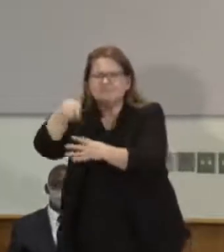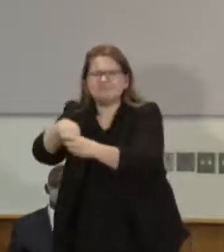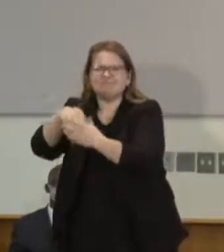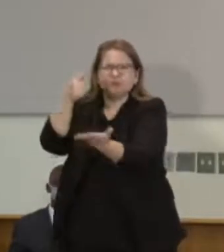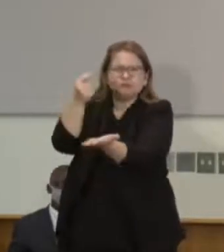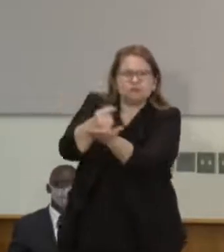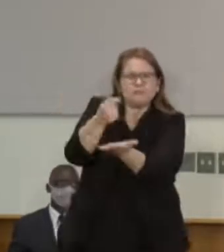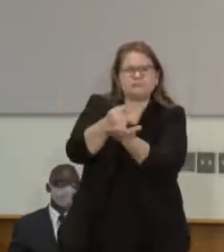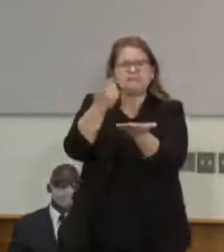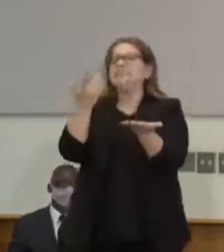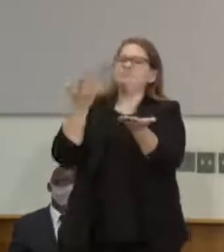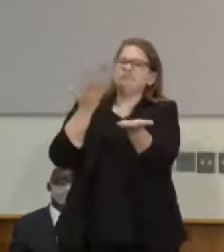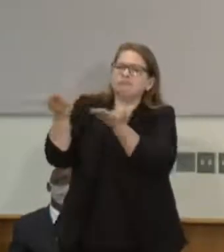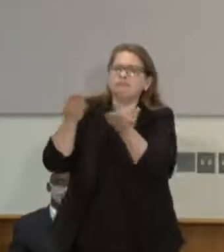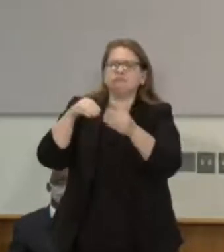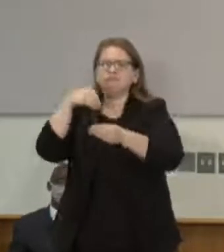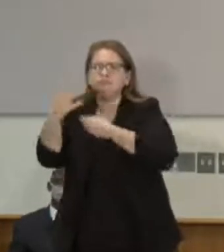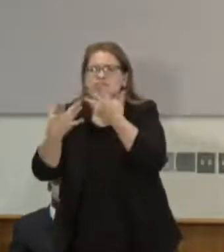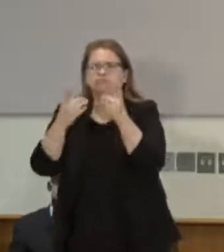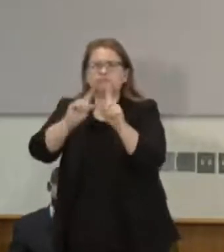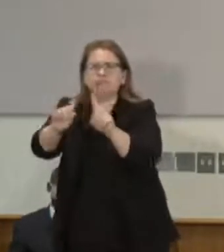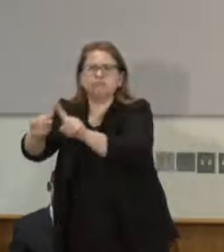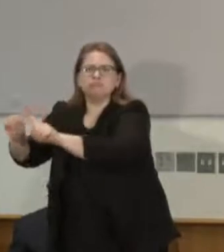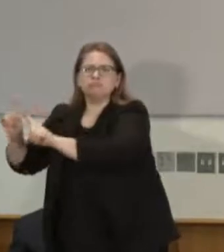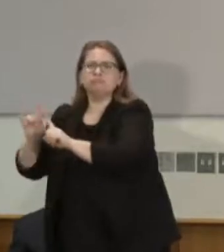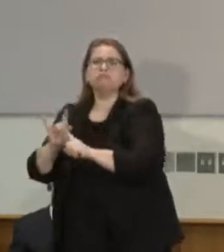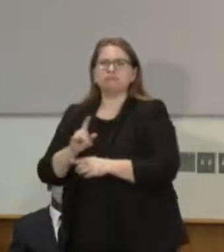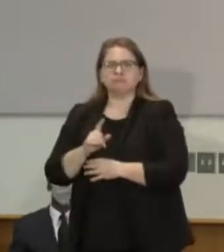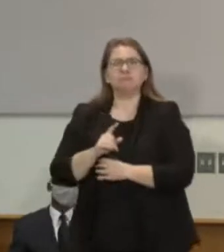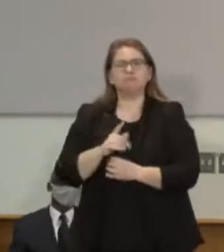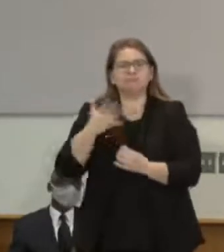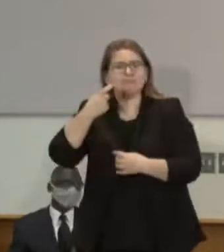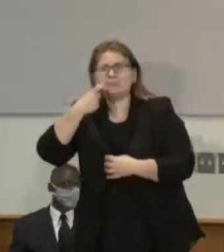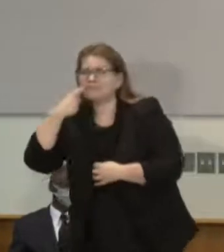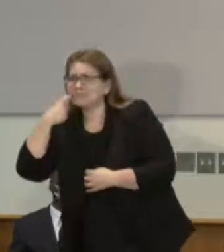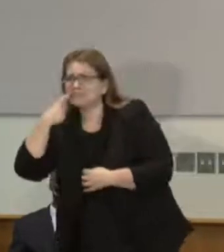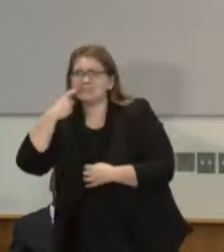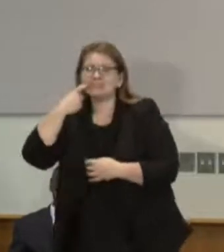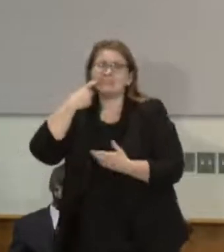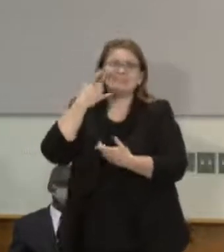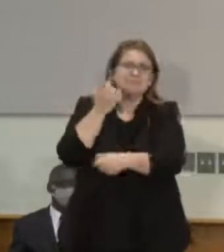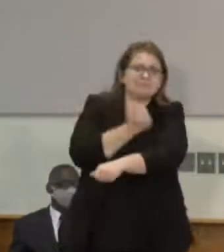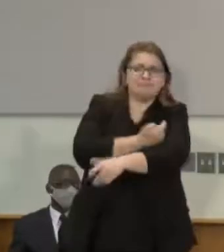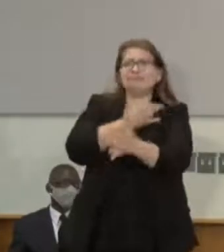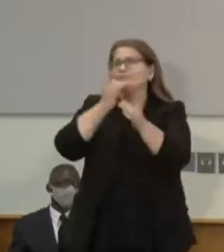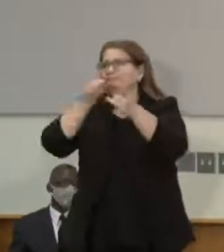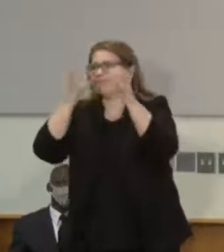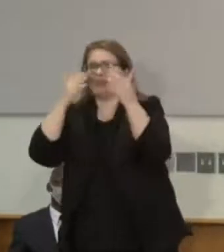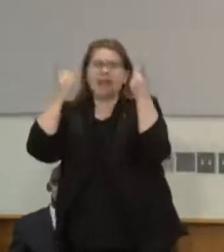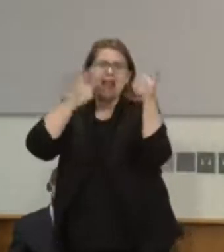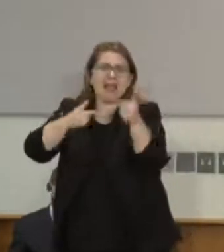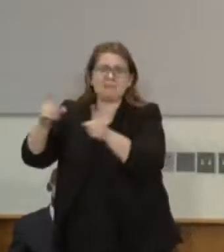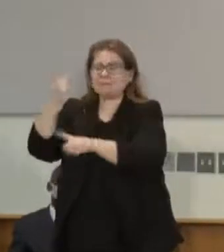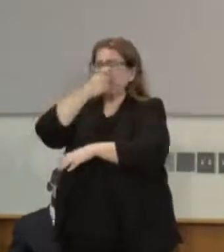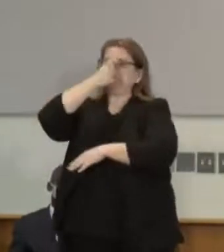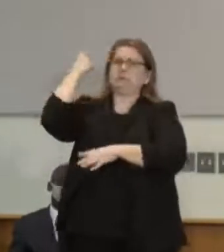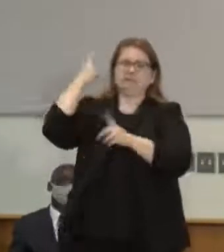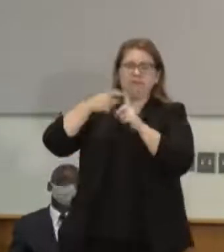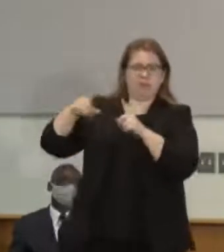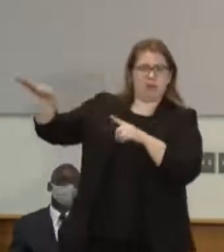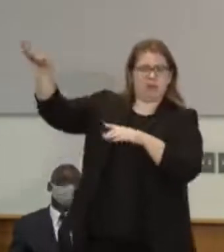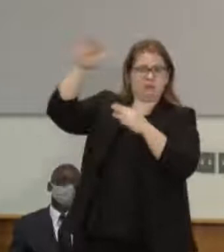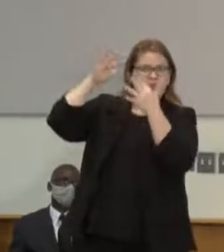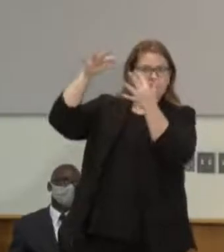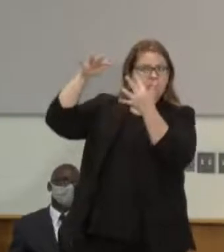that people end up in our criminal justice system because of addiction issues that come to them or violence. And we start to now, instead of putting